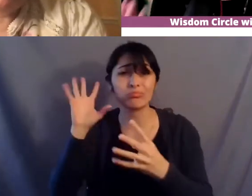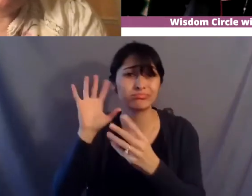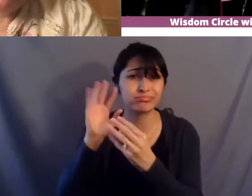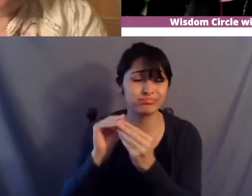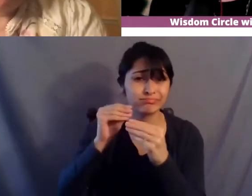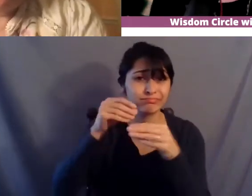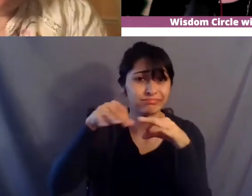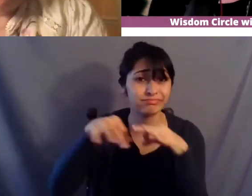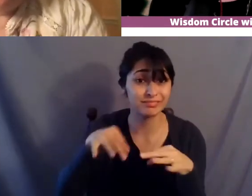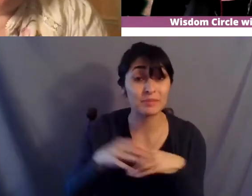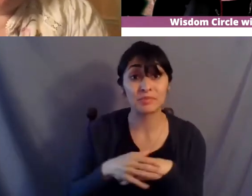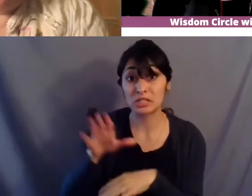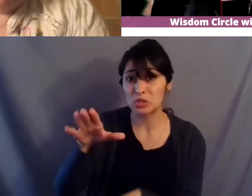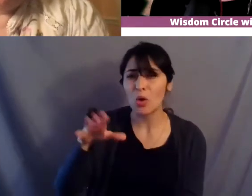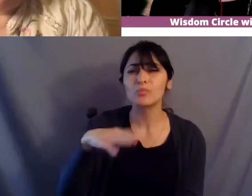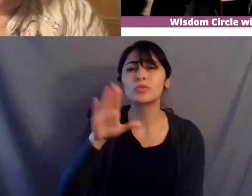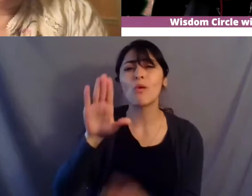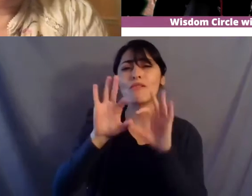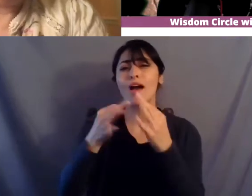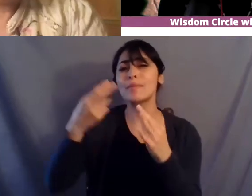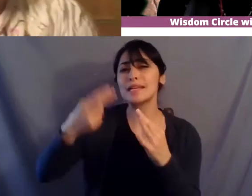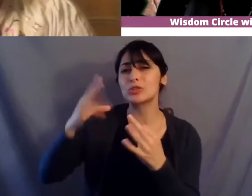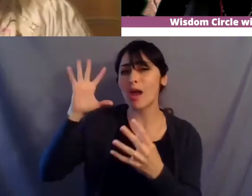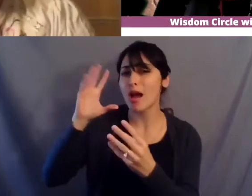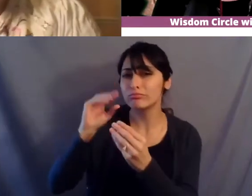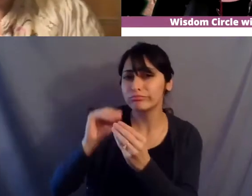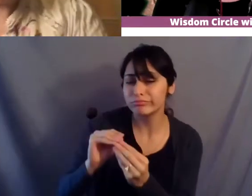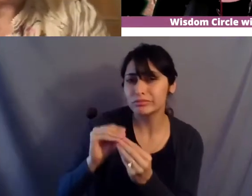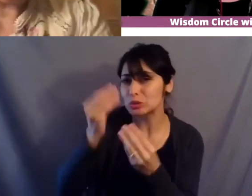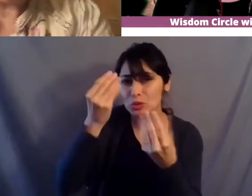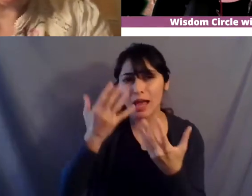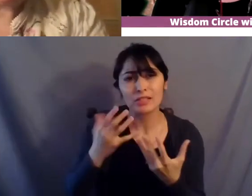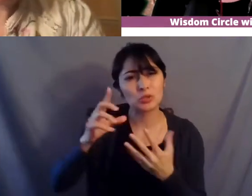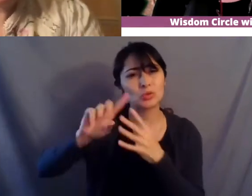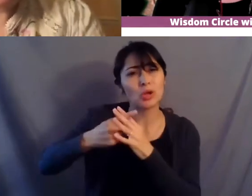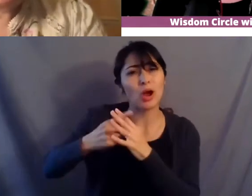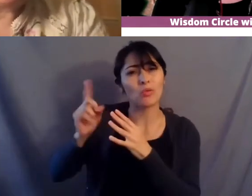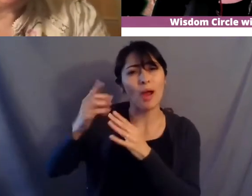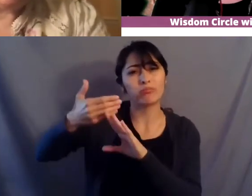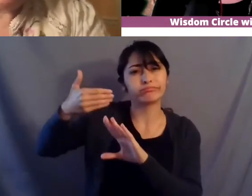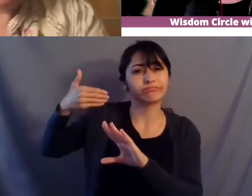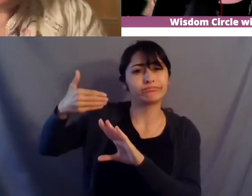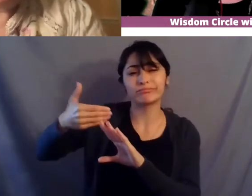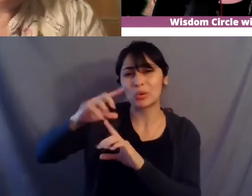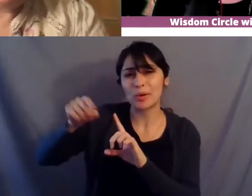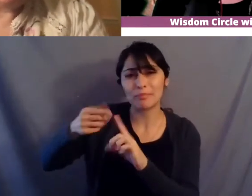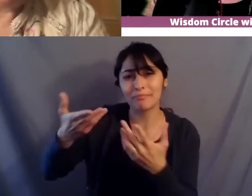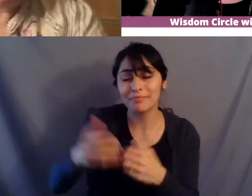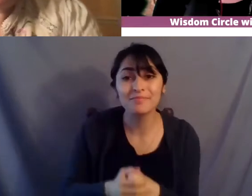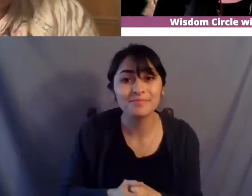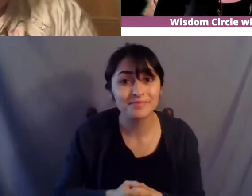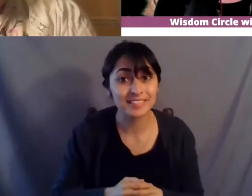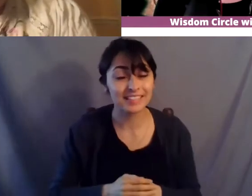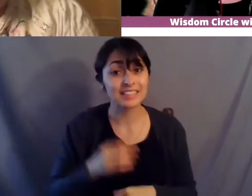history where would you start well you know i'd also like to to give a